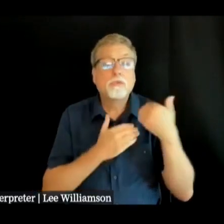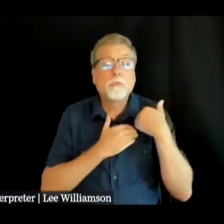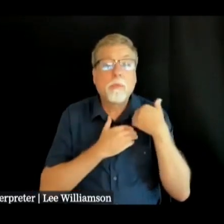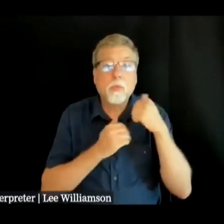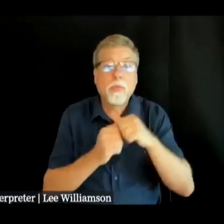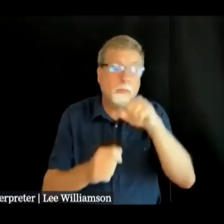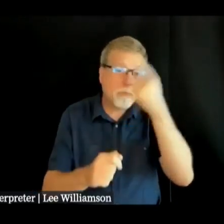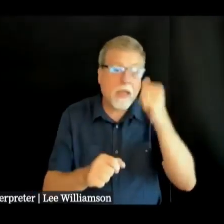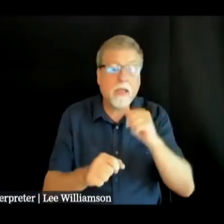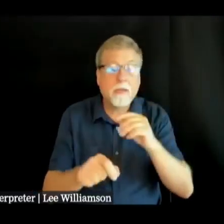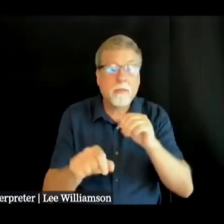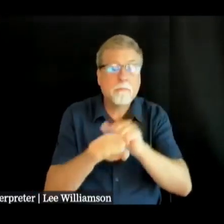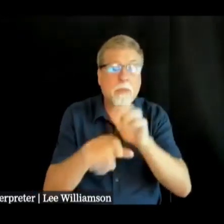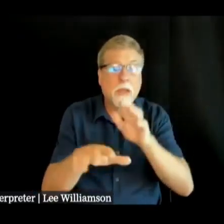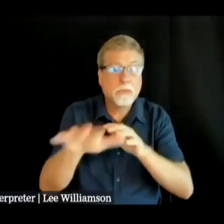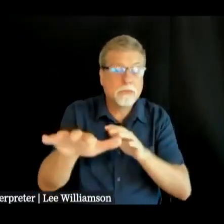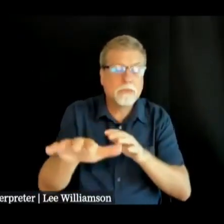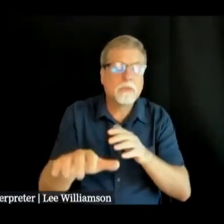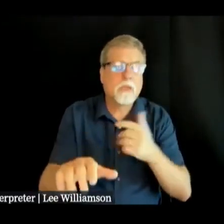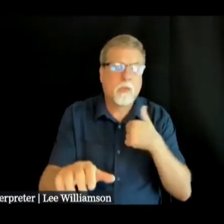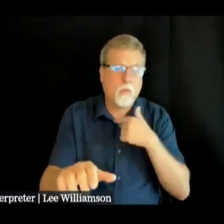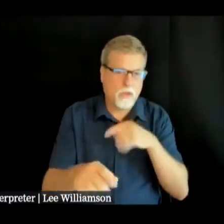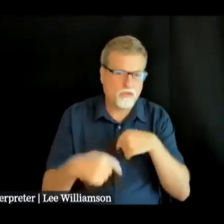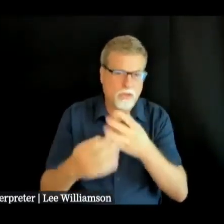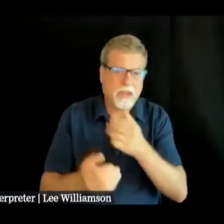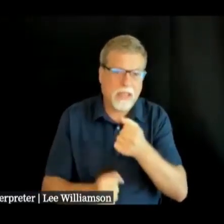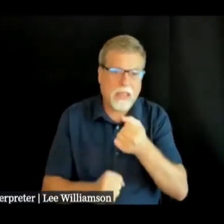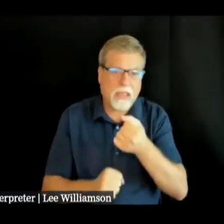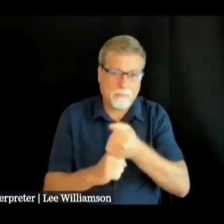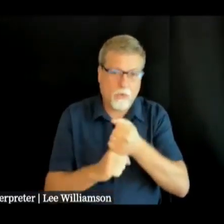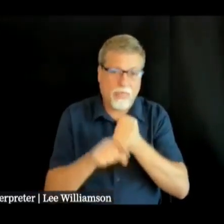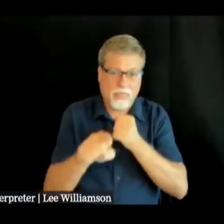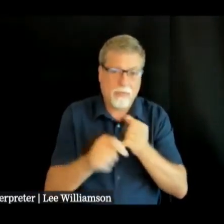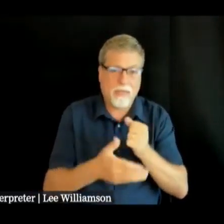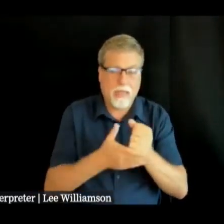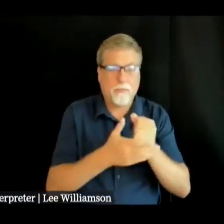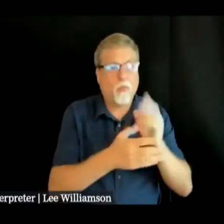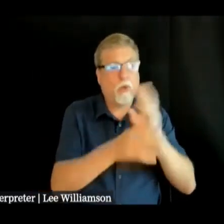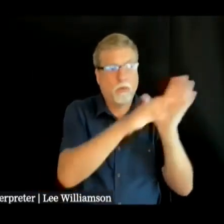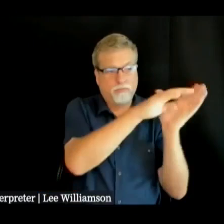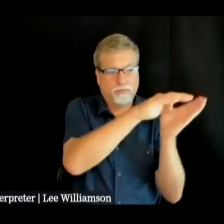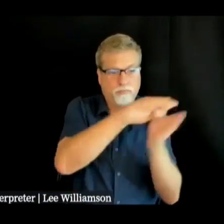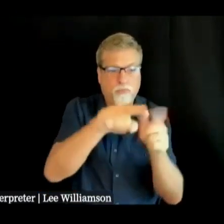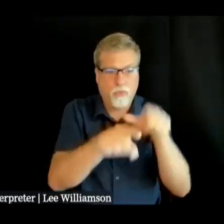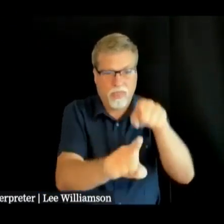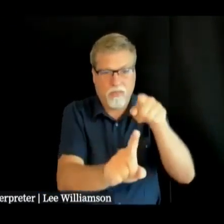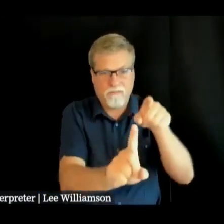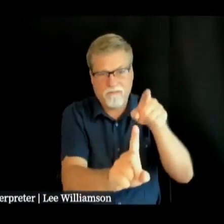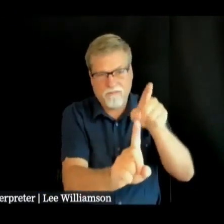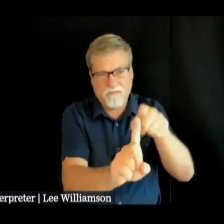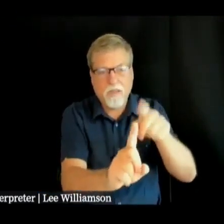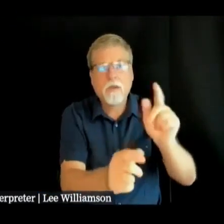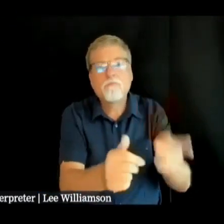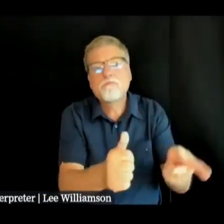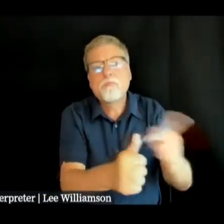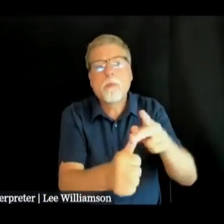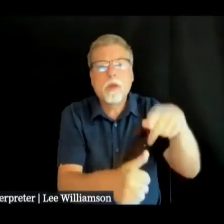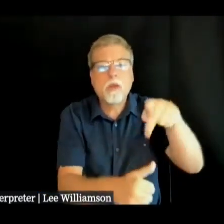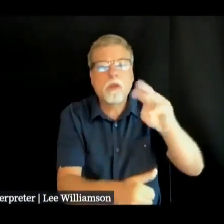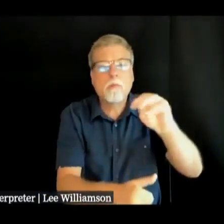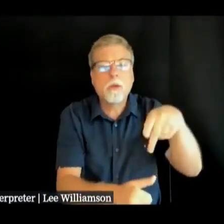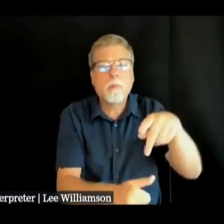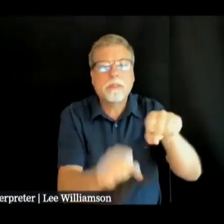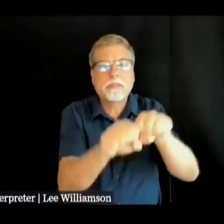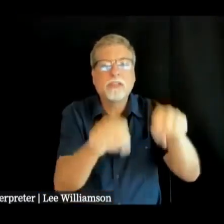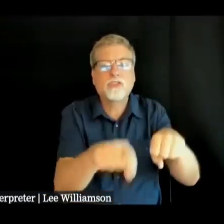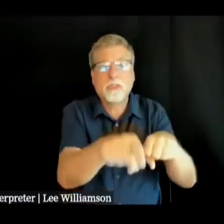get water to their primary pump station beyond that they own and operate their